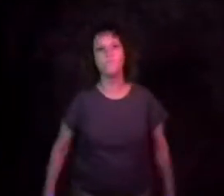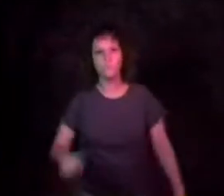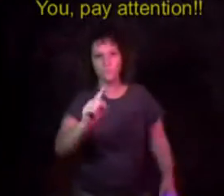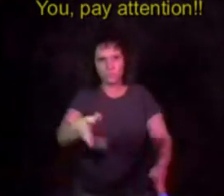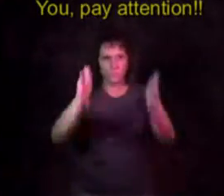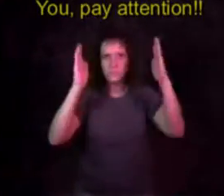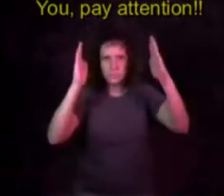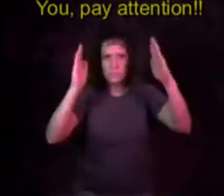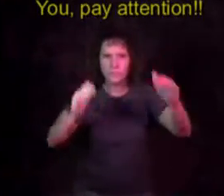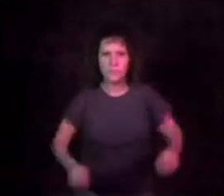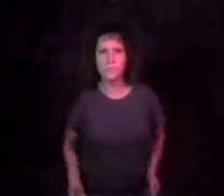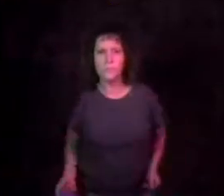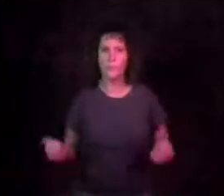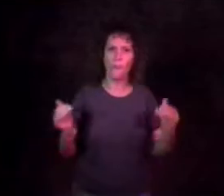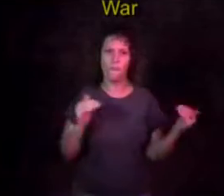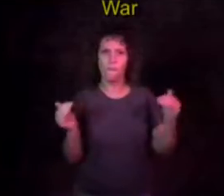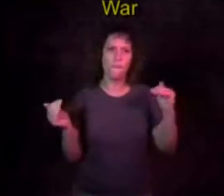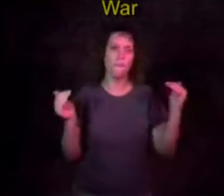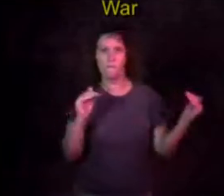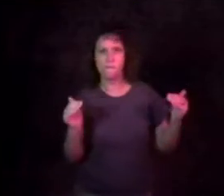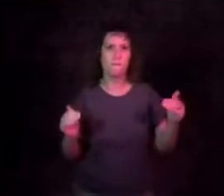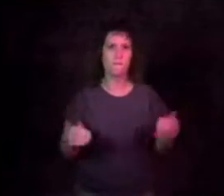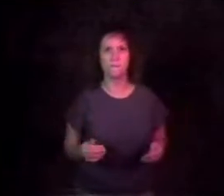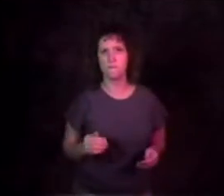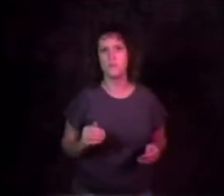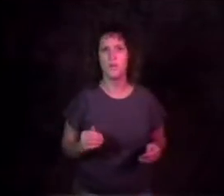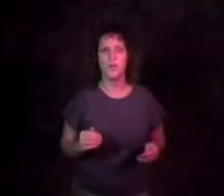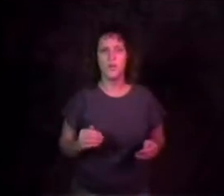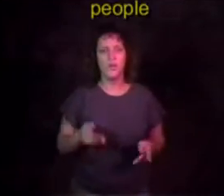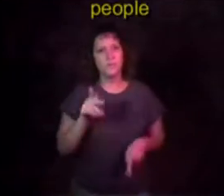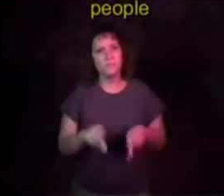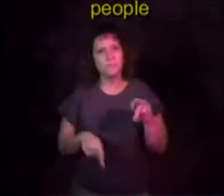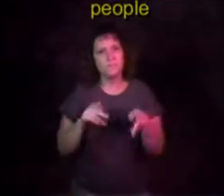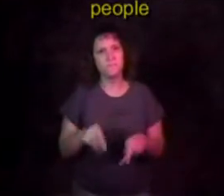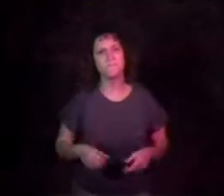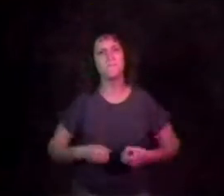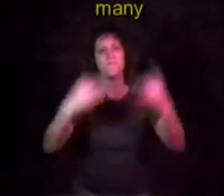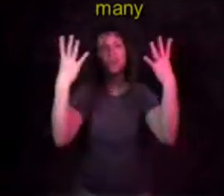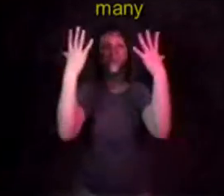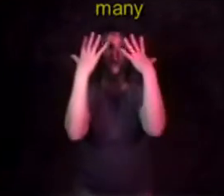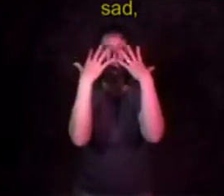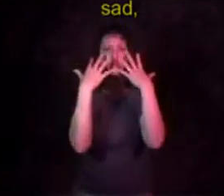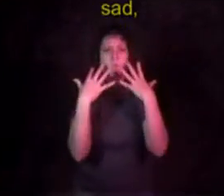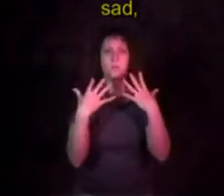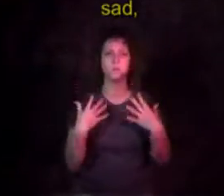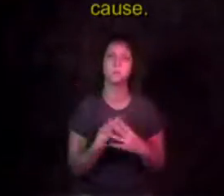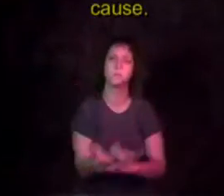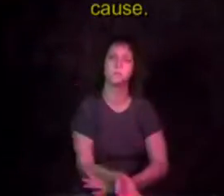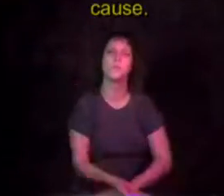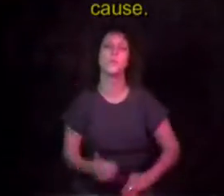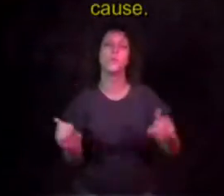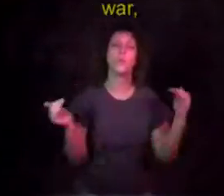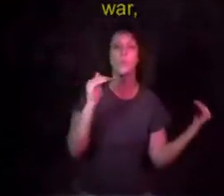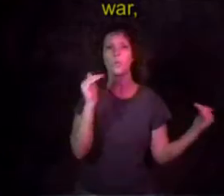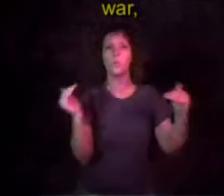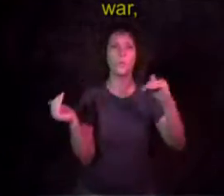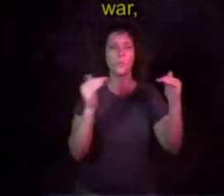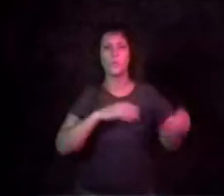Listen to me! War! It ain't nothing but a heartbreak! War!